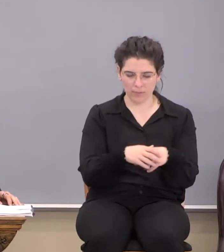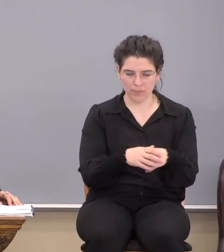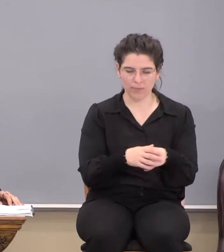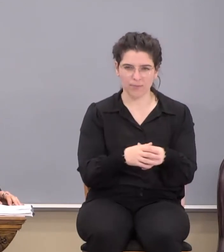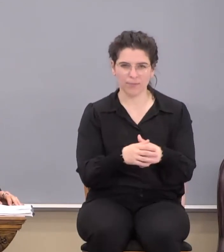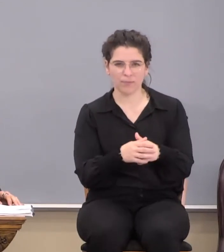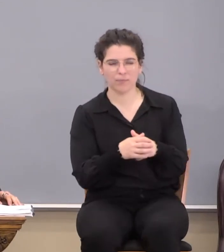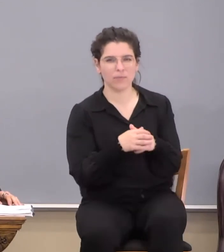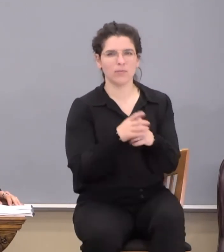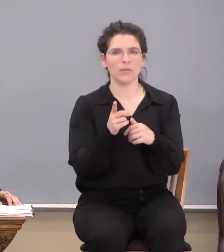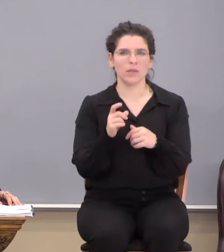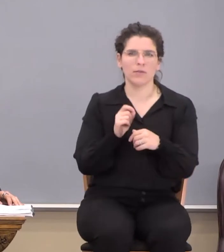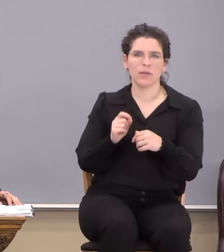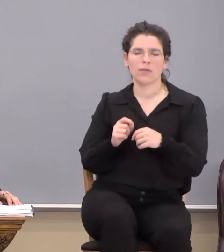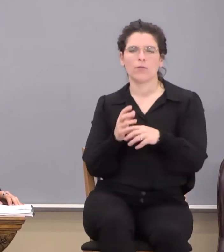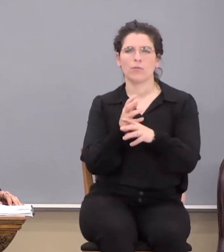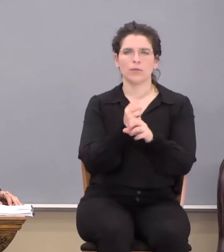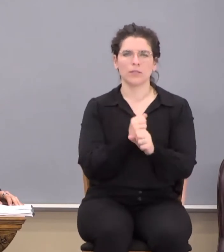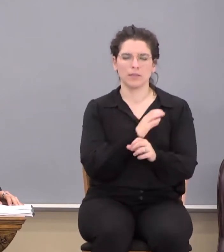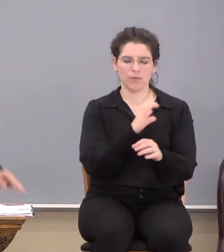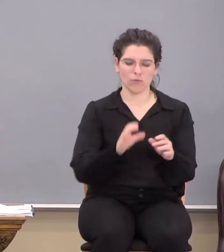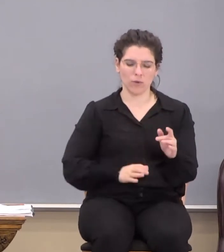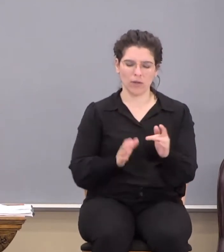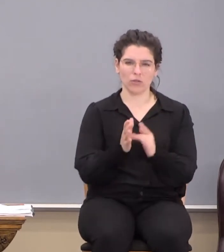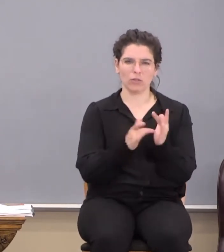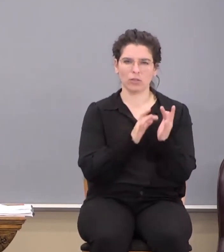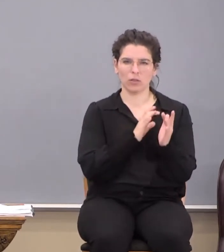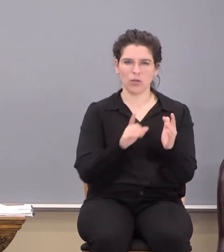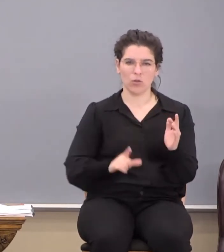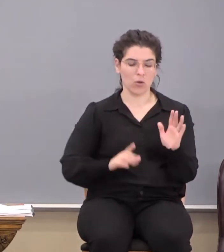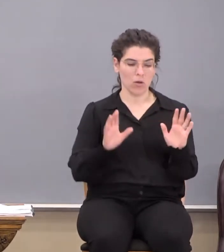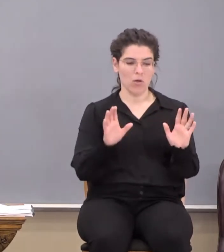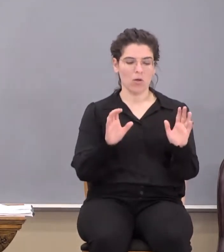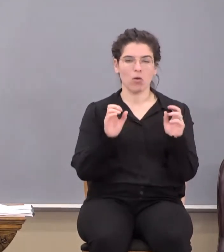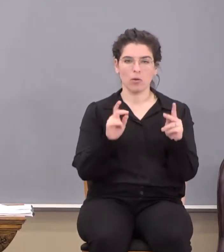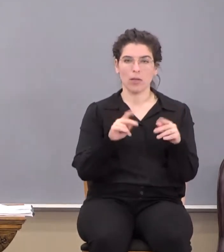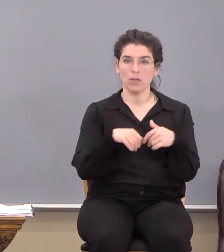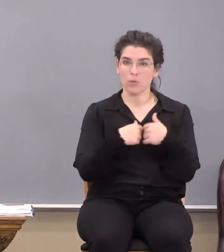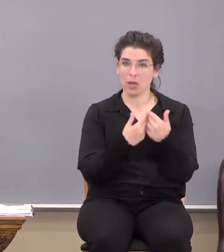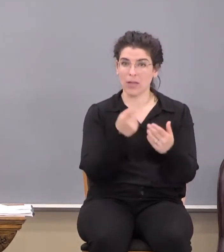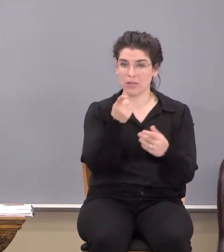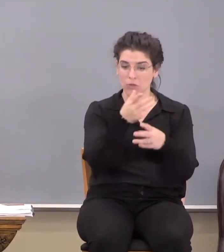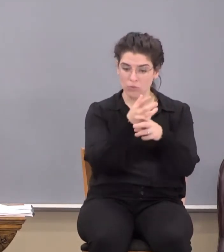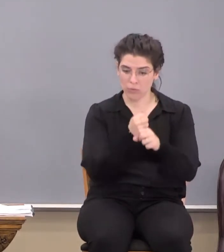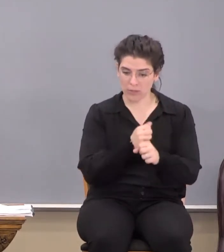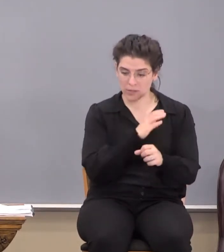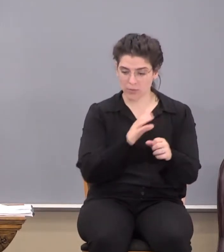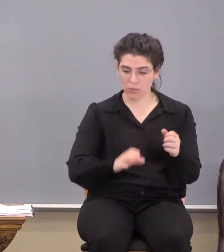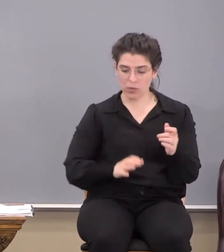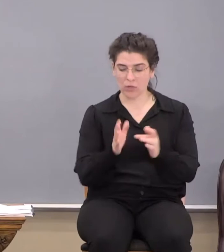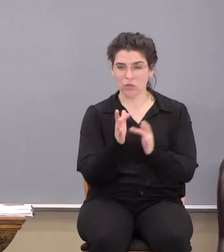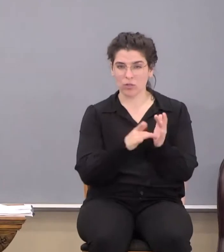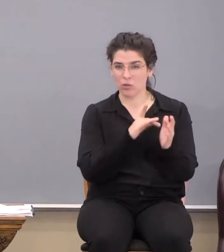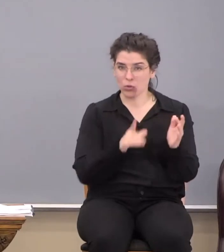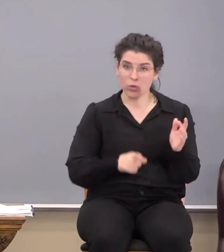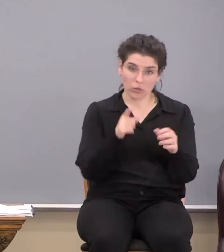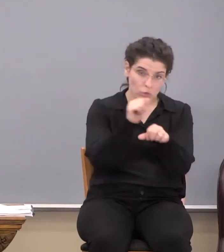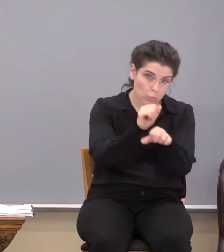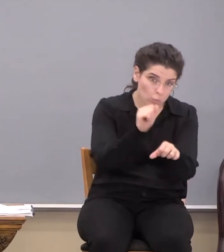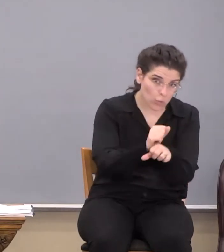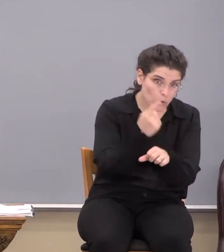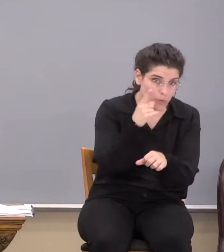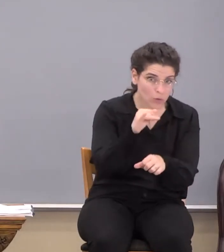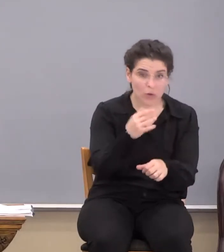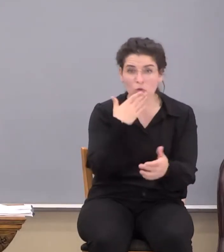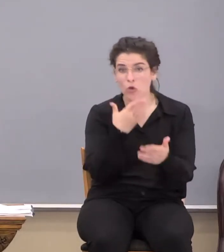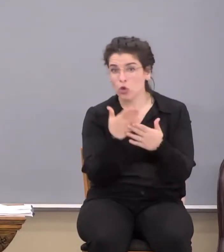As you have therefore received Christ Jesus the Lord. Stop, wait, wait, wait. Okay, so how did you receive Christ Jesus the Lord? Did you have to work for it? Were you